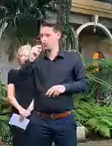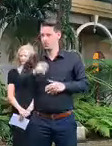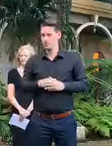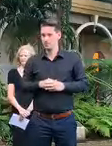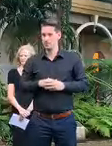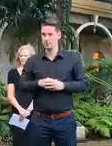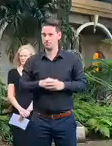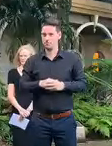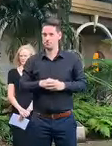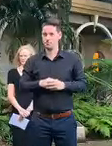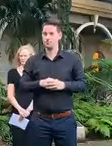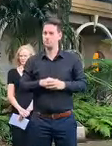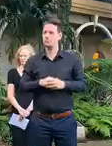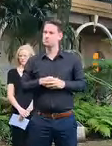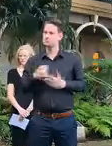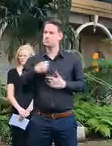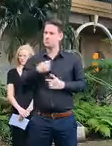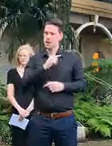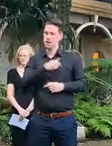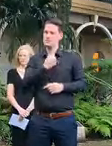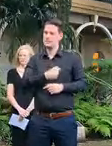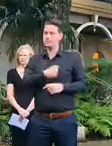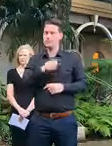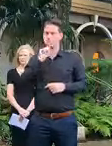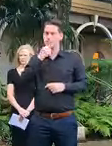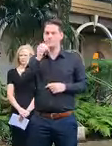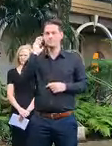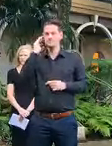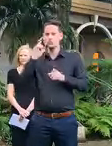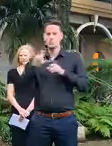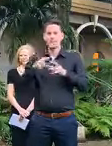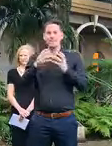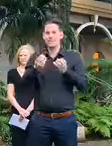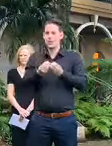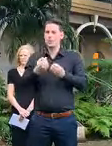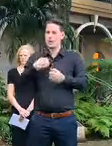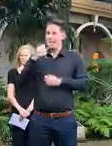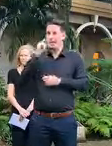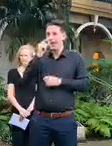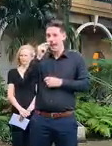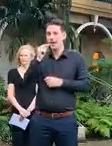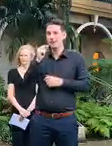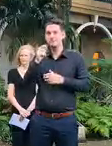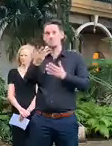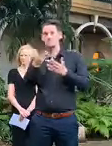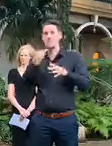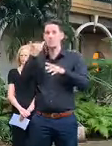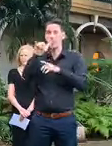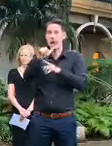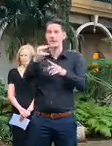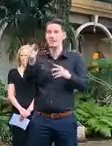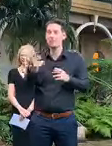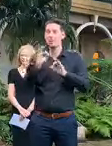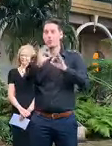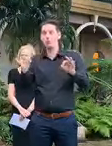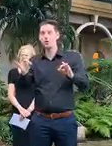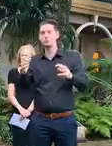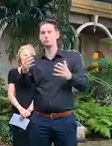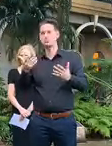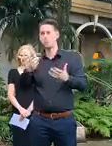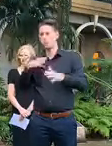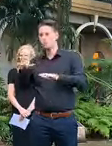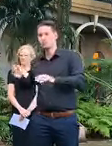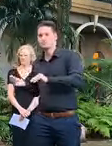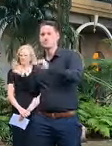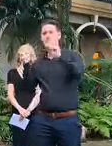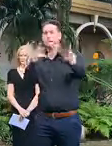that commitment that we will do everything in our power subject to available aircraft to get children and where it